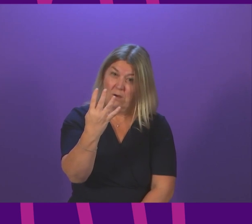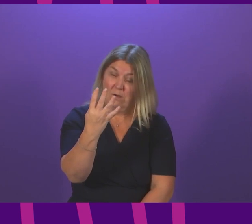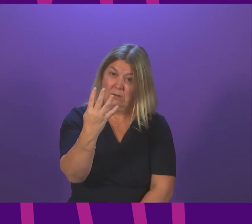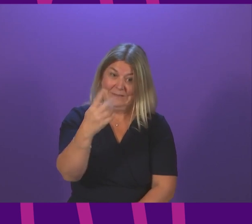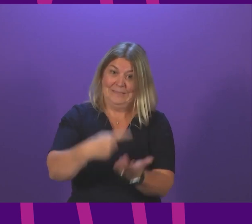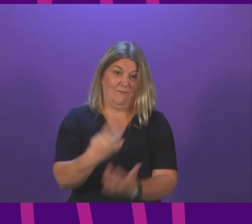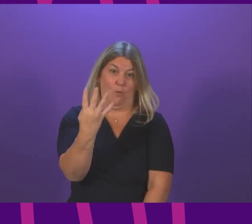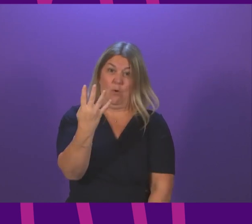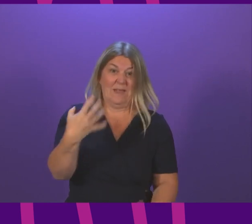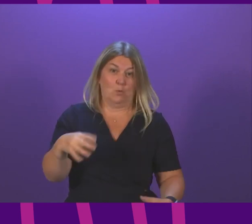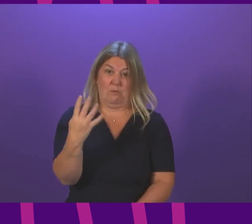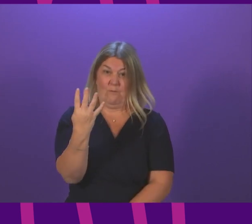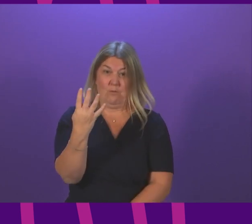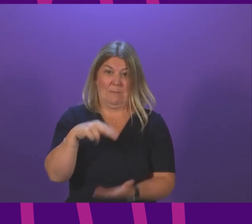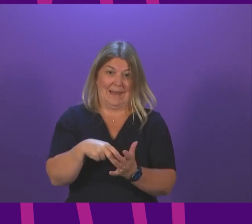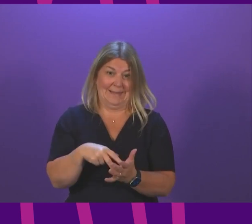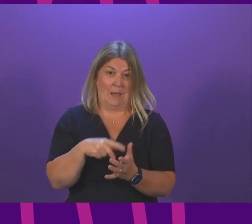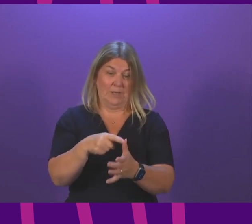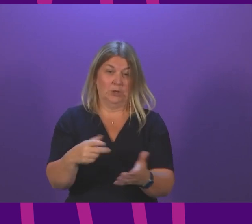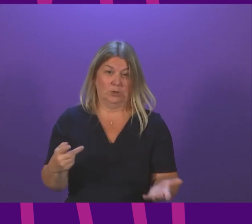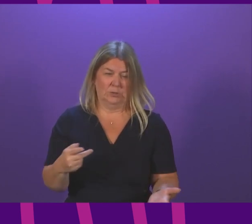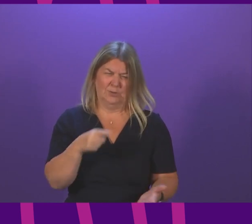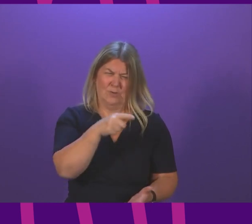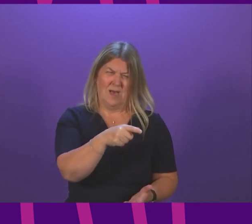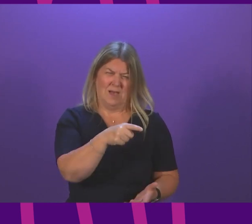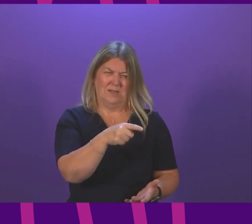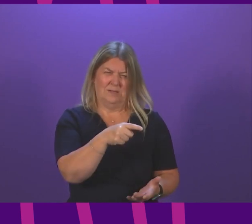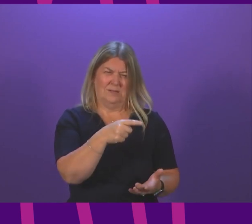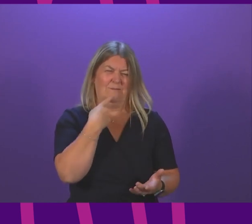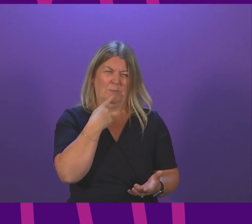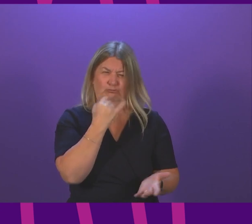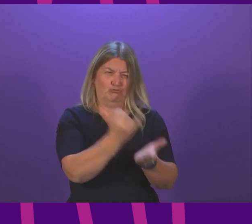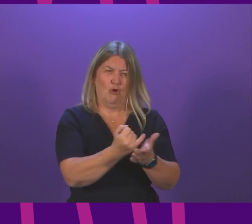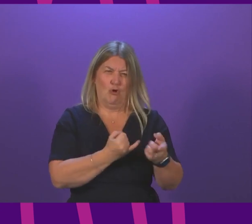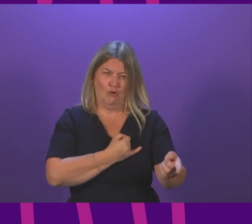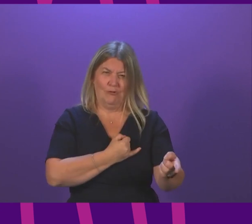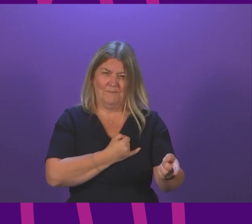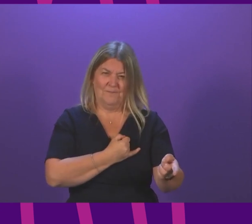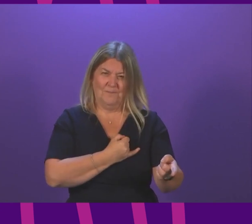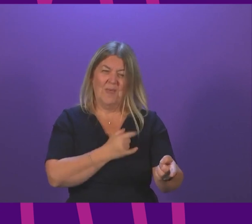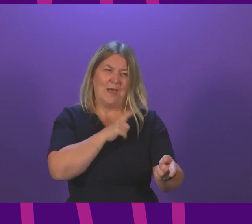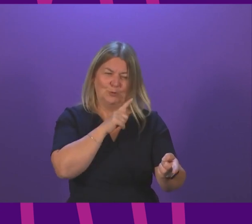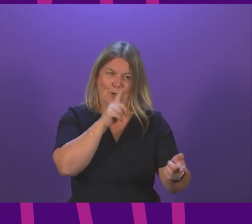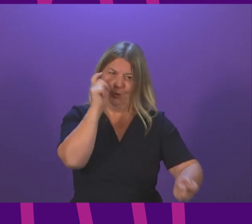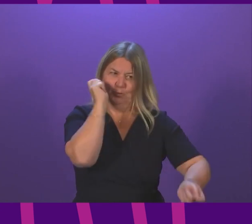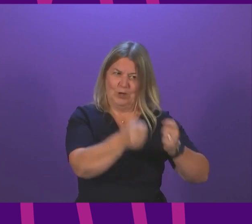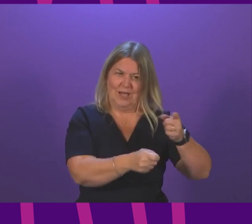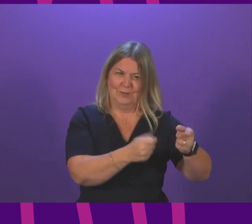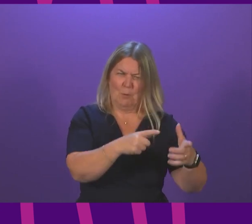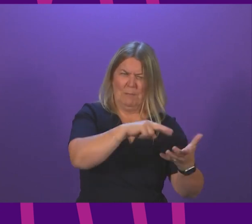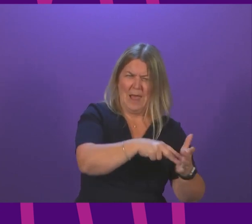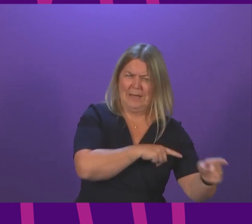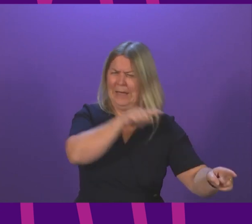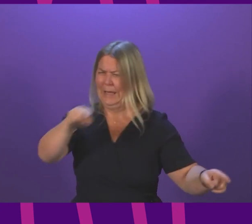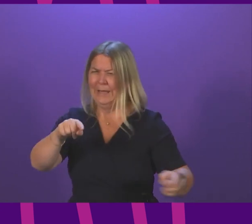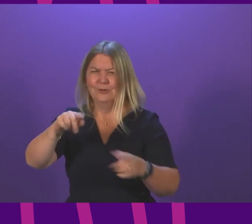of this question is deeply flawed which is probably why Miles Brigg chose to go on to something else after my first answer rather